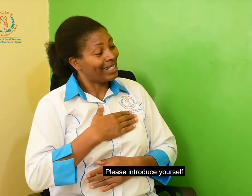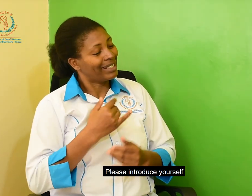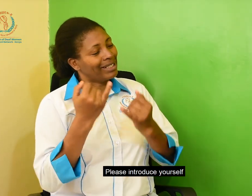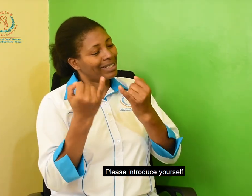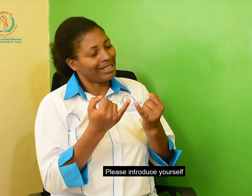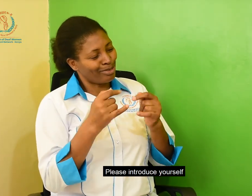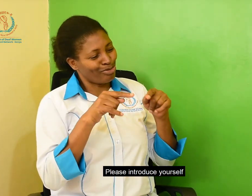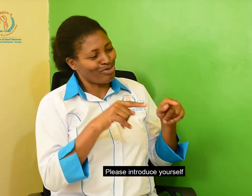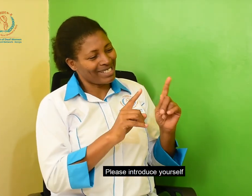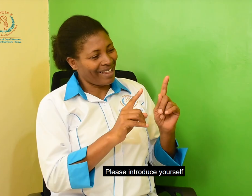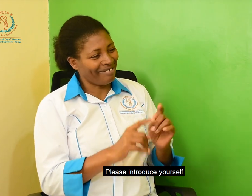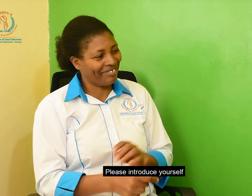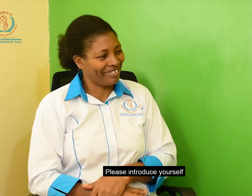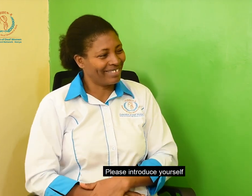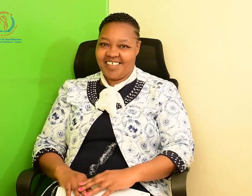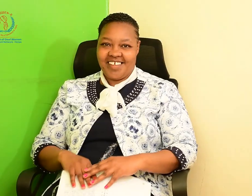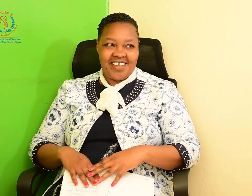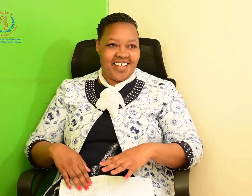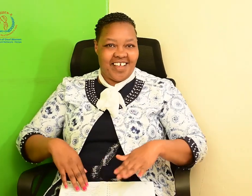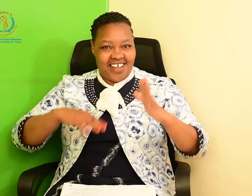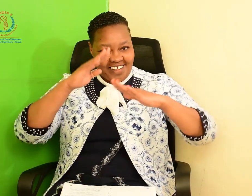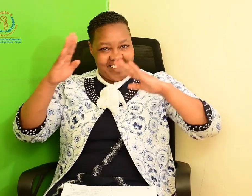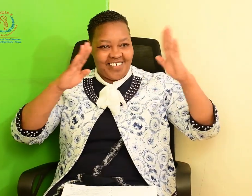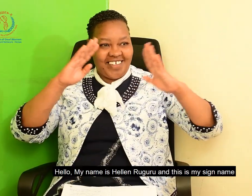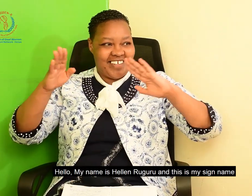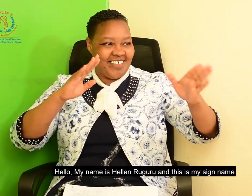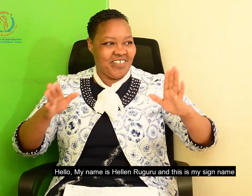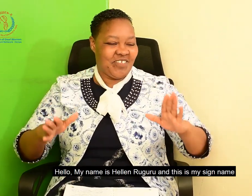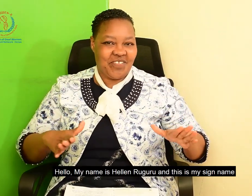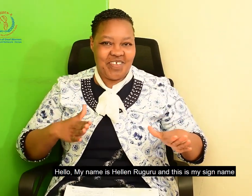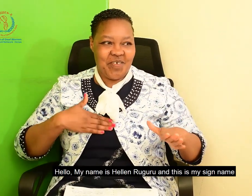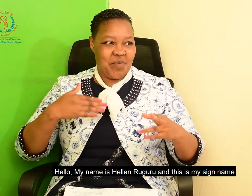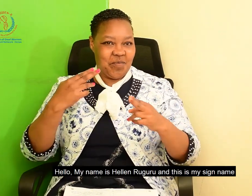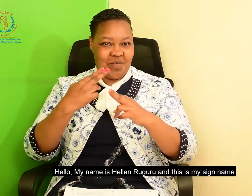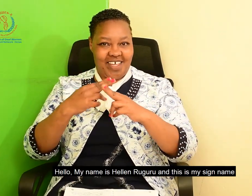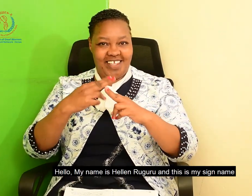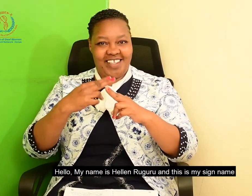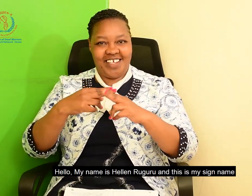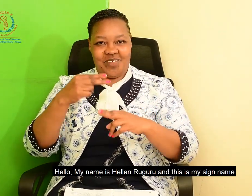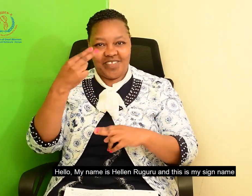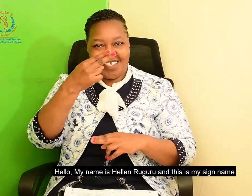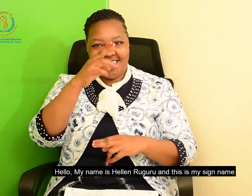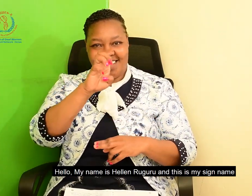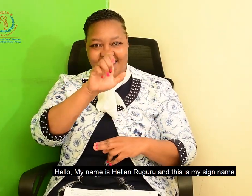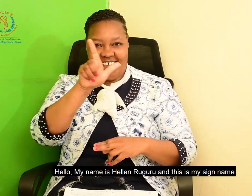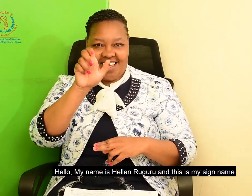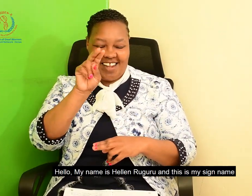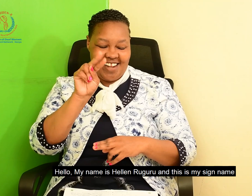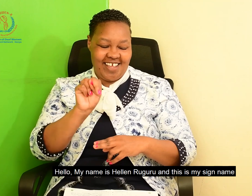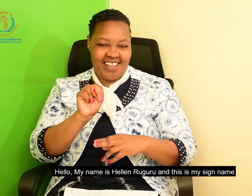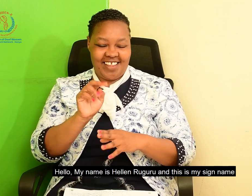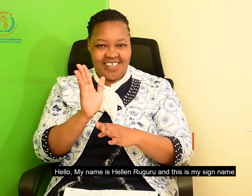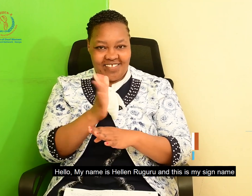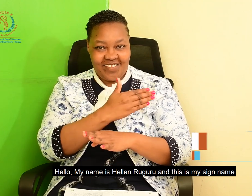Please introduce yourself. Hello, everyone. My name is Helen